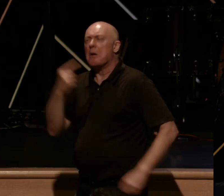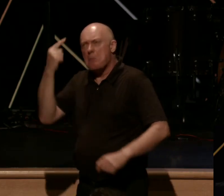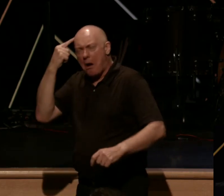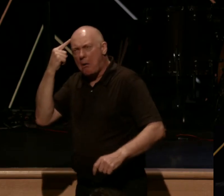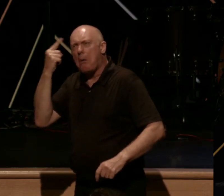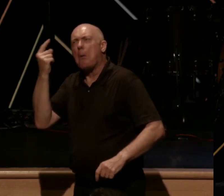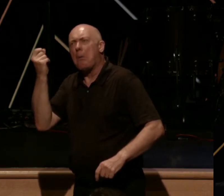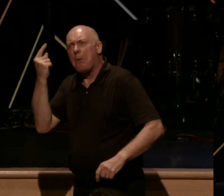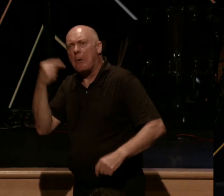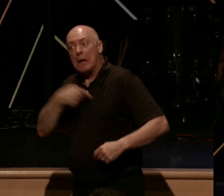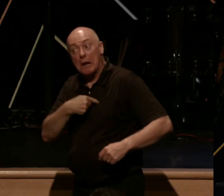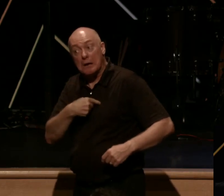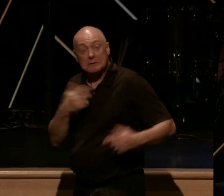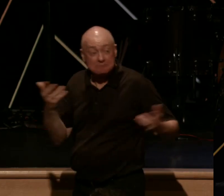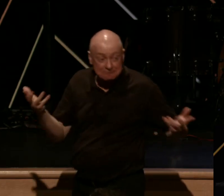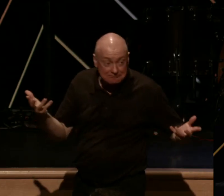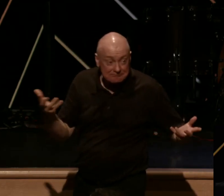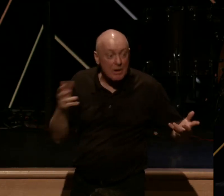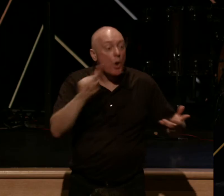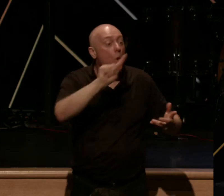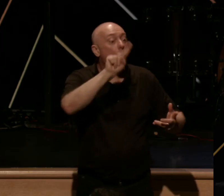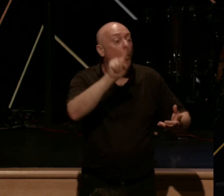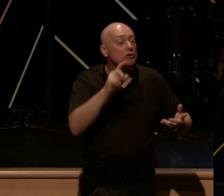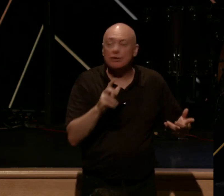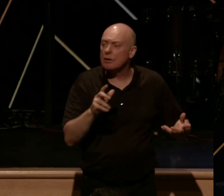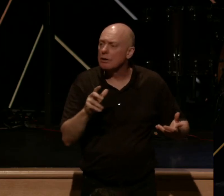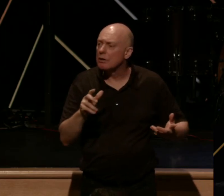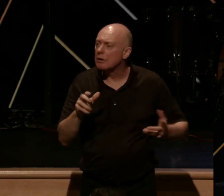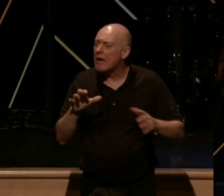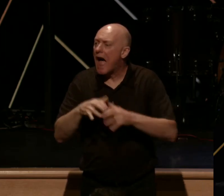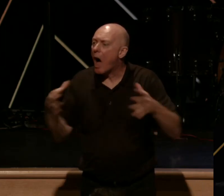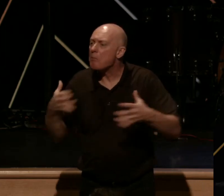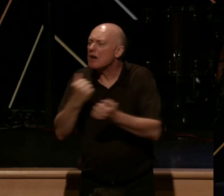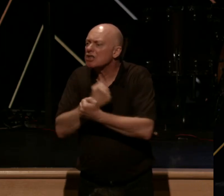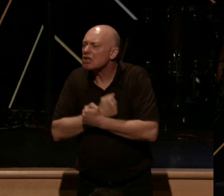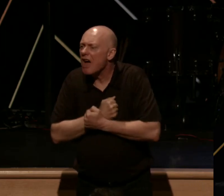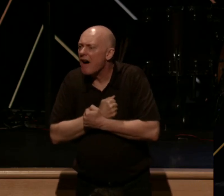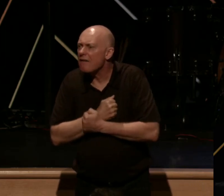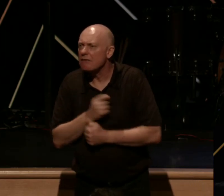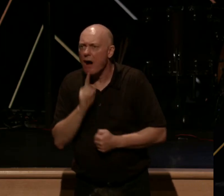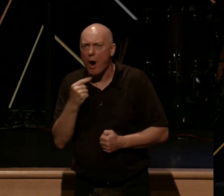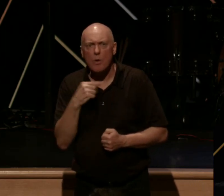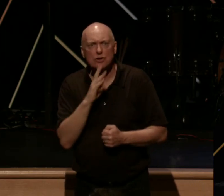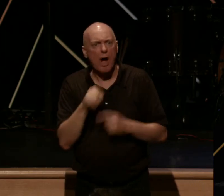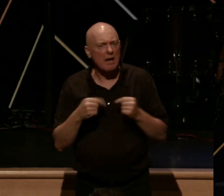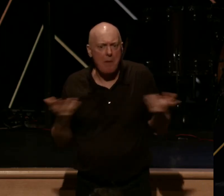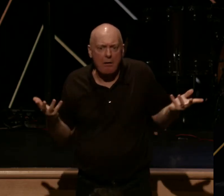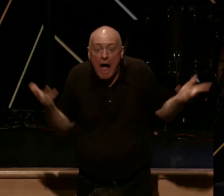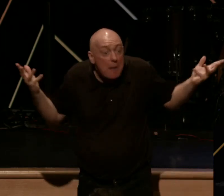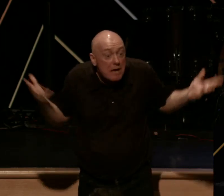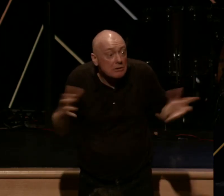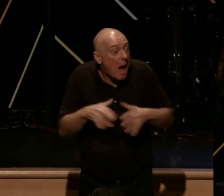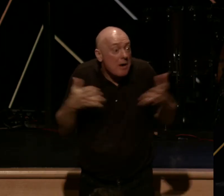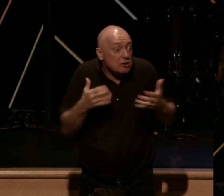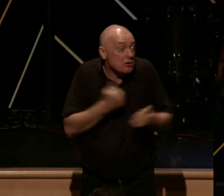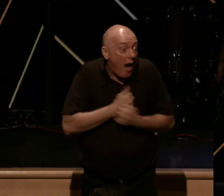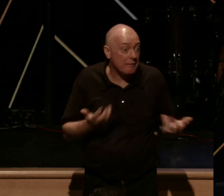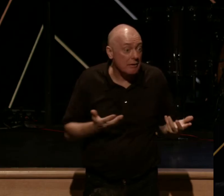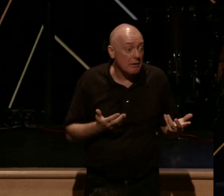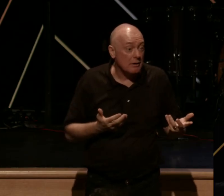Well, let's begin with this question. How much love exactly are we talking about? Because Jesus Christ doesn't just say, I love